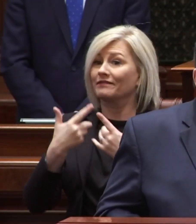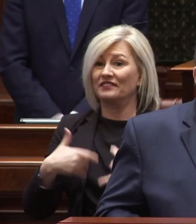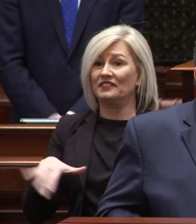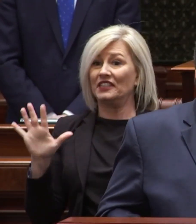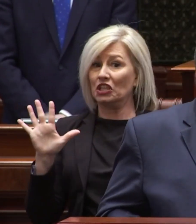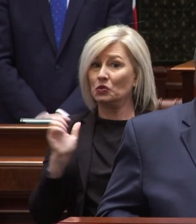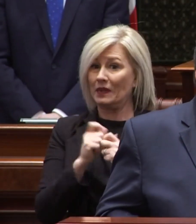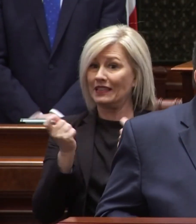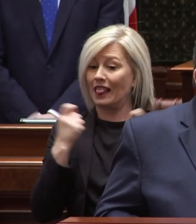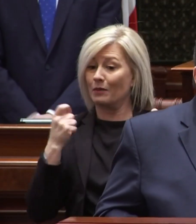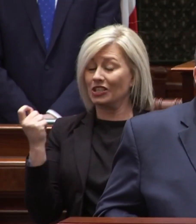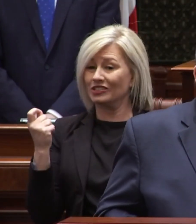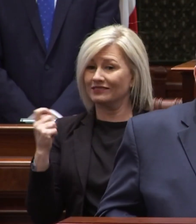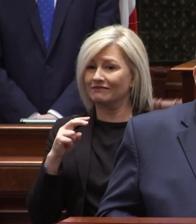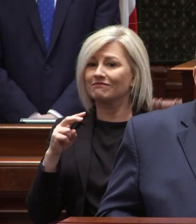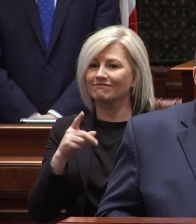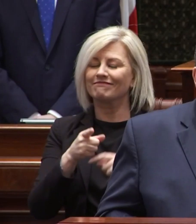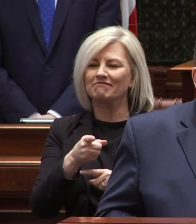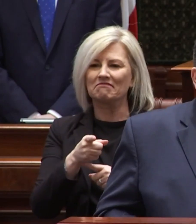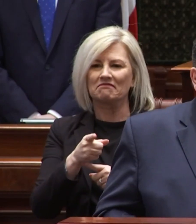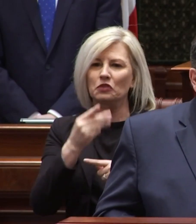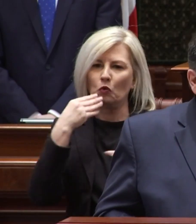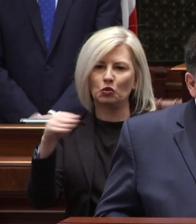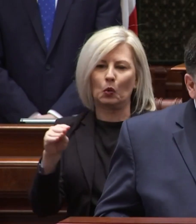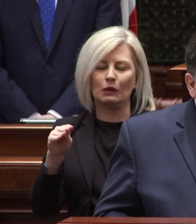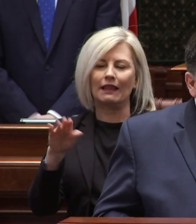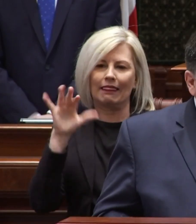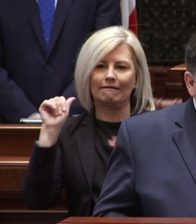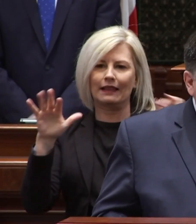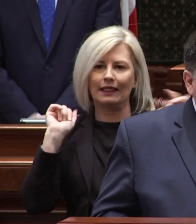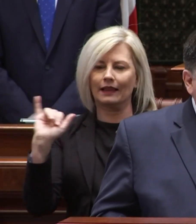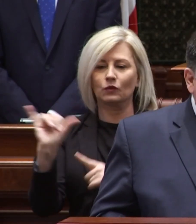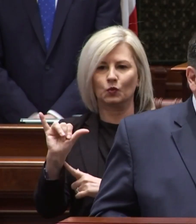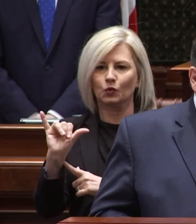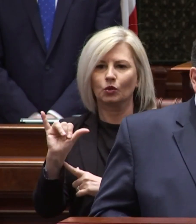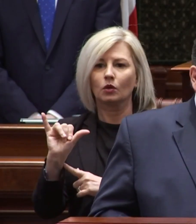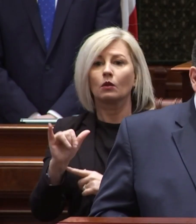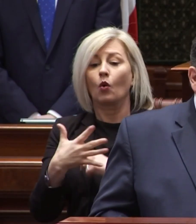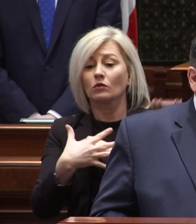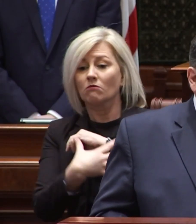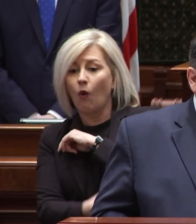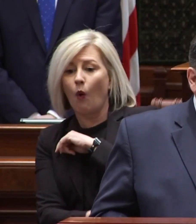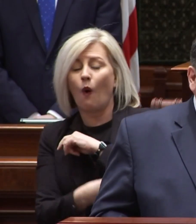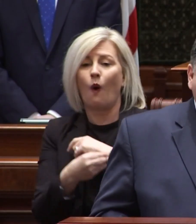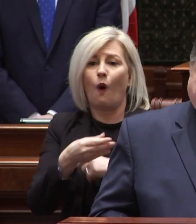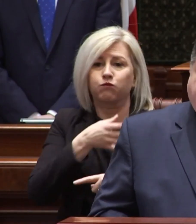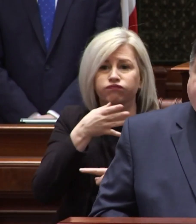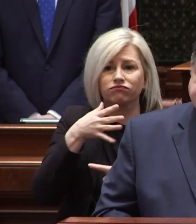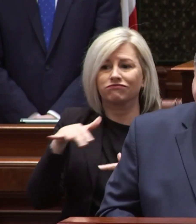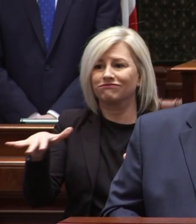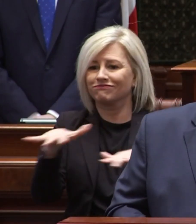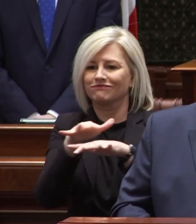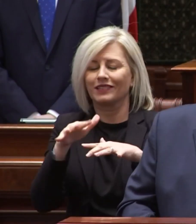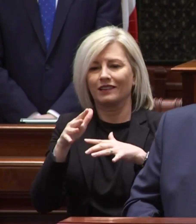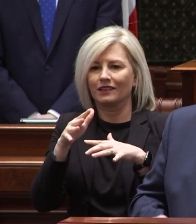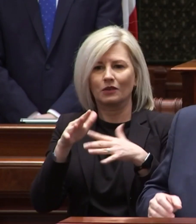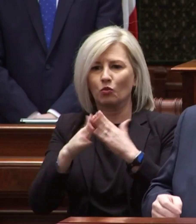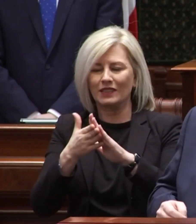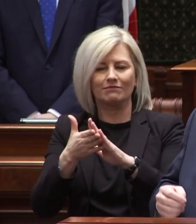often so do the commercial chains leaving poorer rural and urban communities high and dry